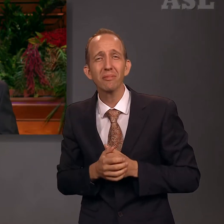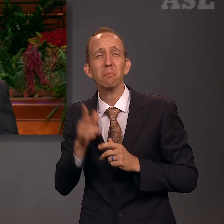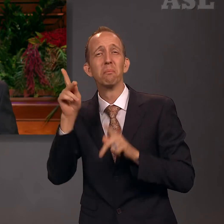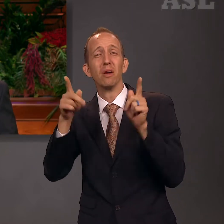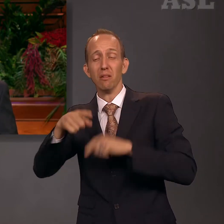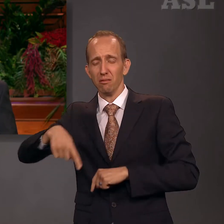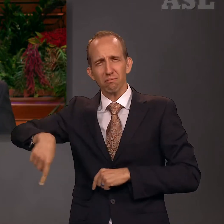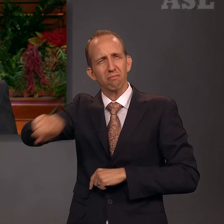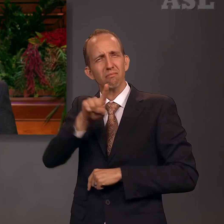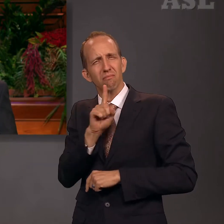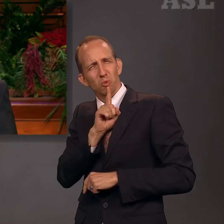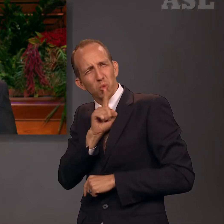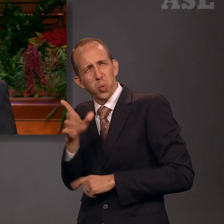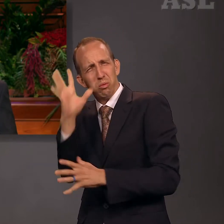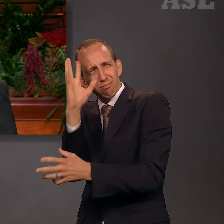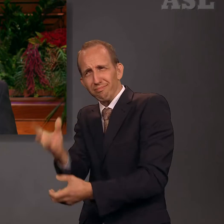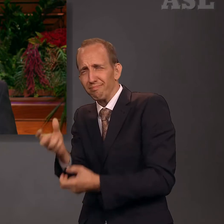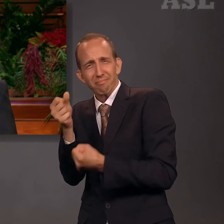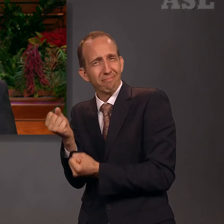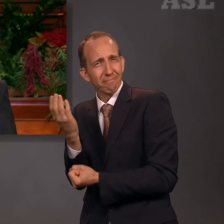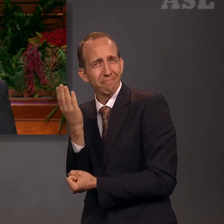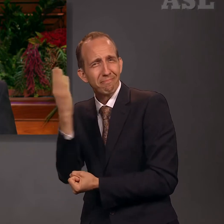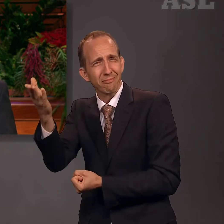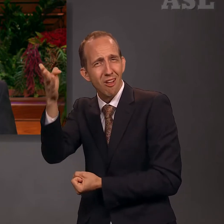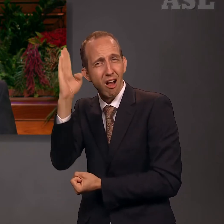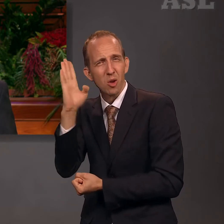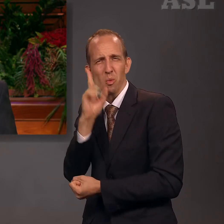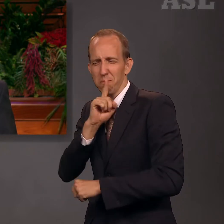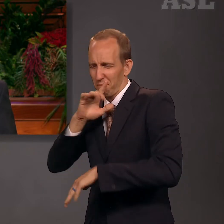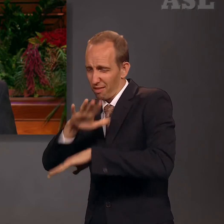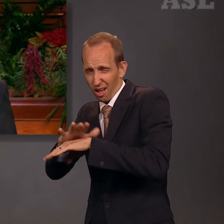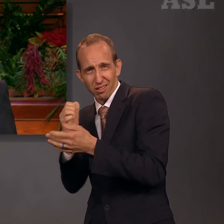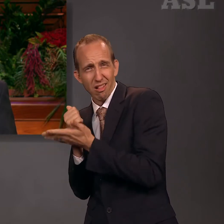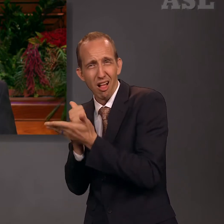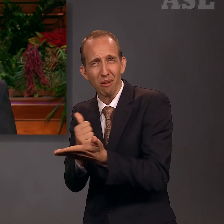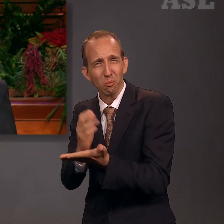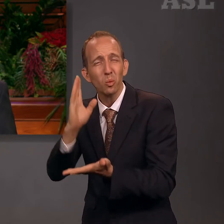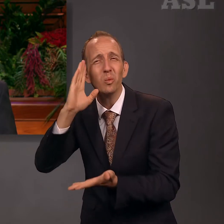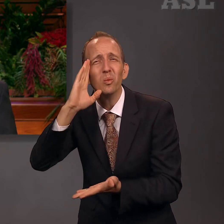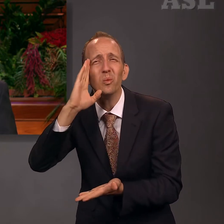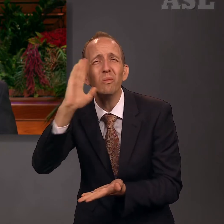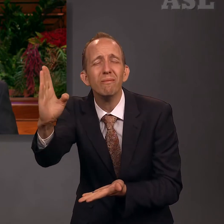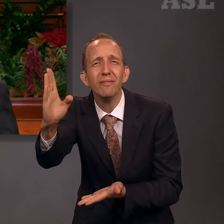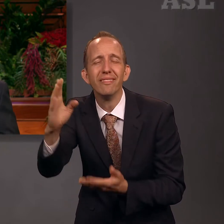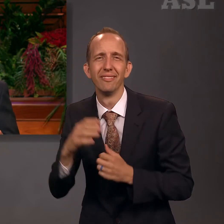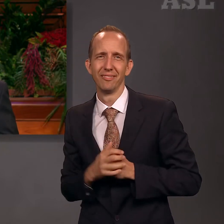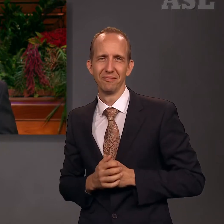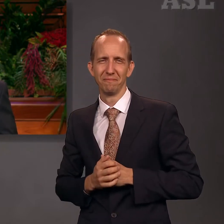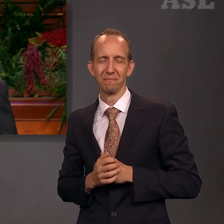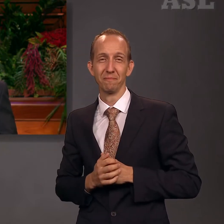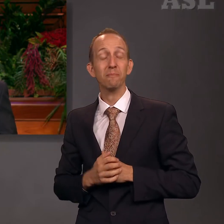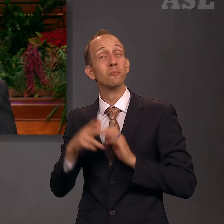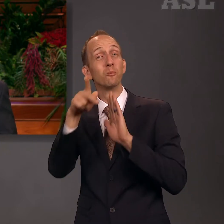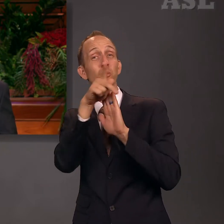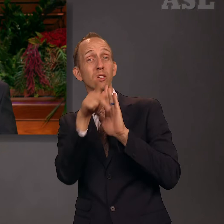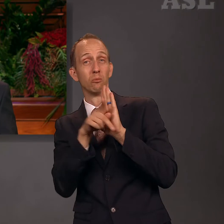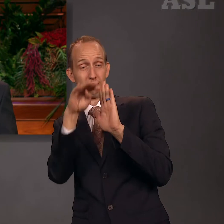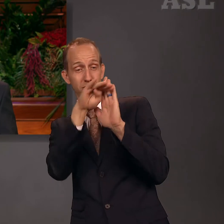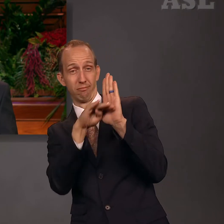takes care of those who demonstrate their faith in Him. The second principle of the gospel is